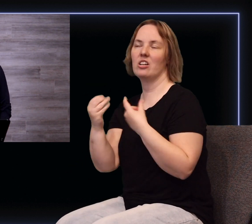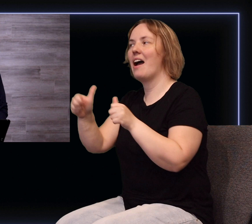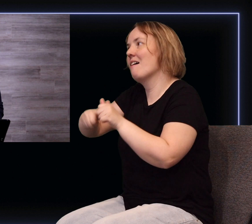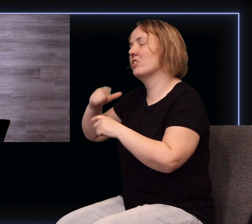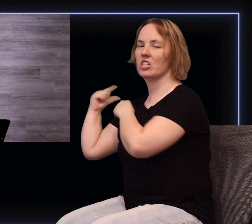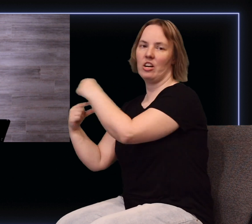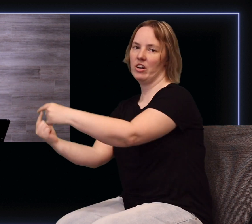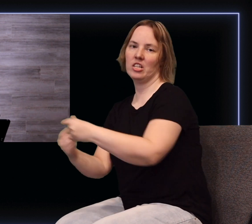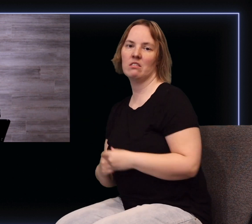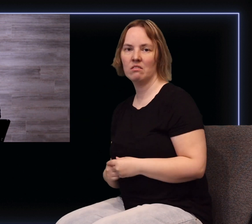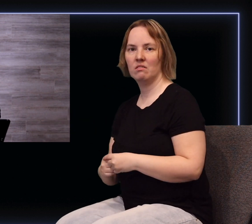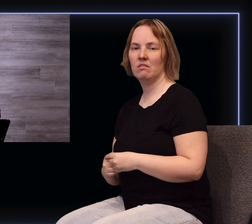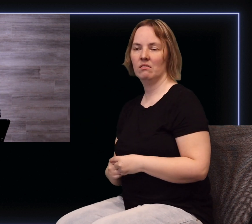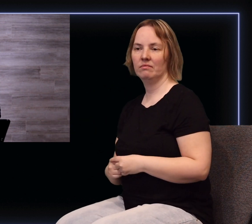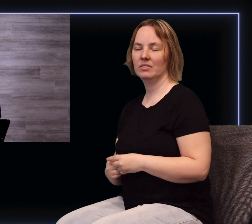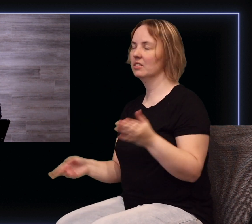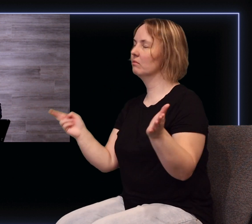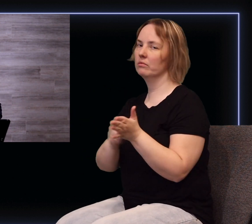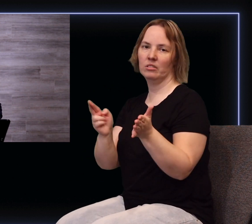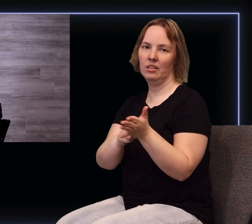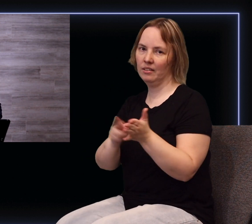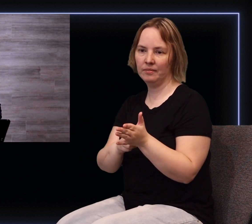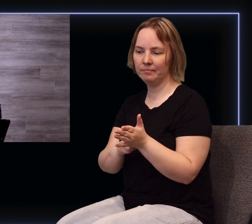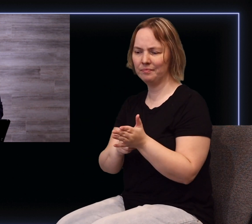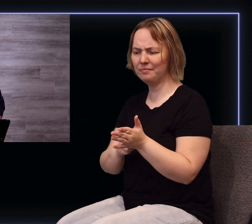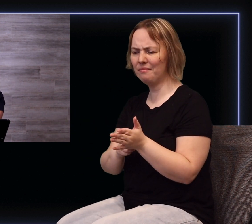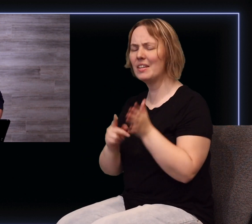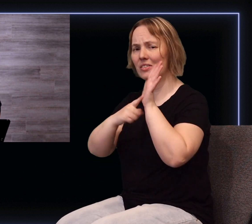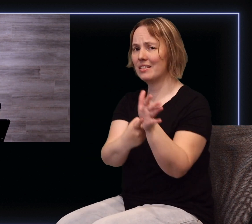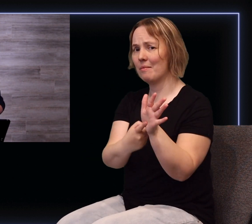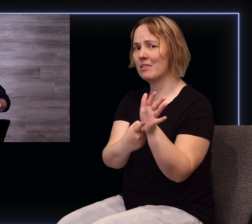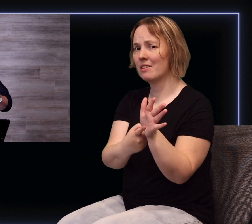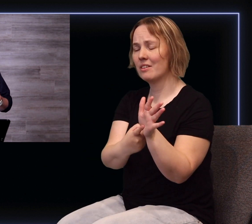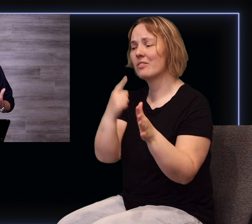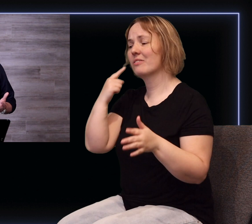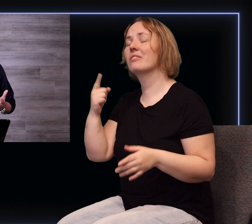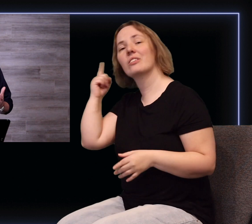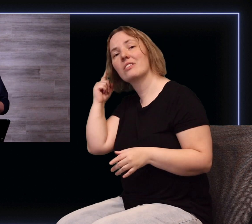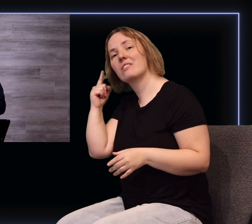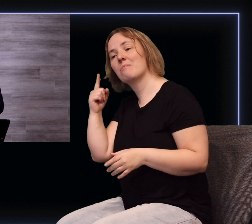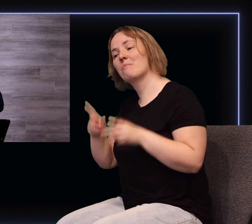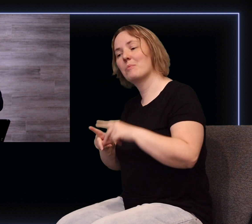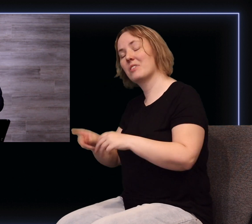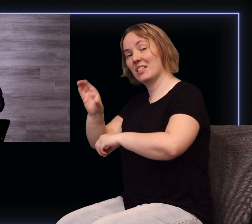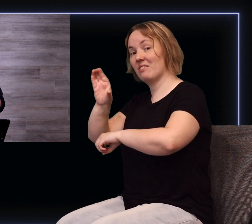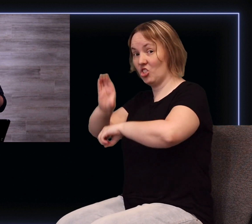in every generation is essentially repetitious. What I mean by that, for example, is you'll hear some people say, Well, the church is